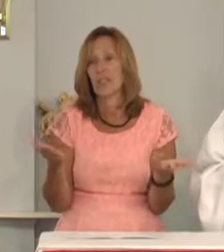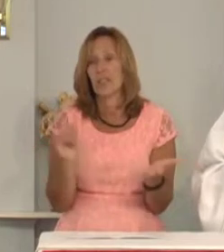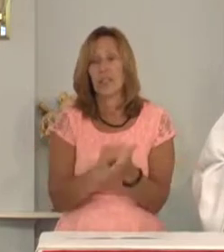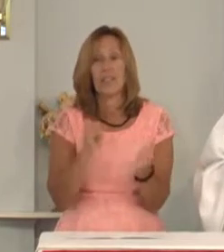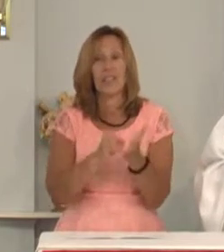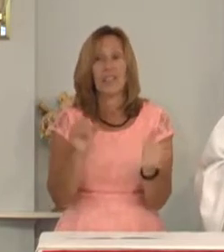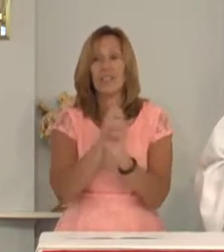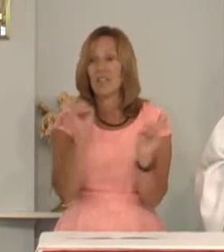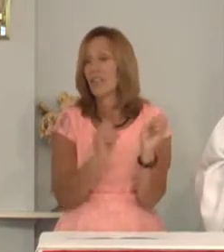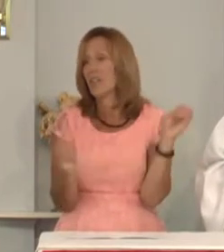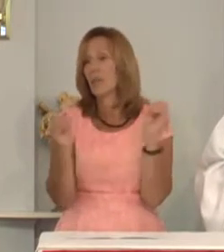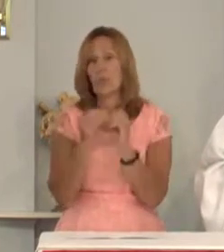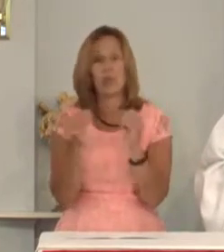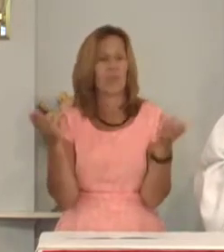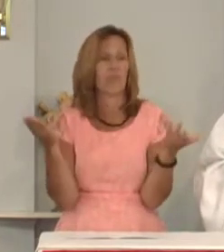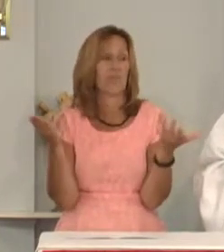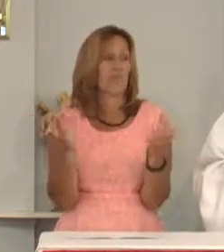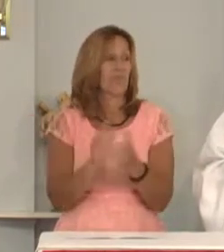Nothing more.